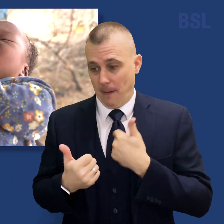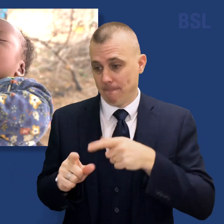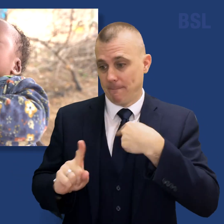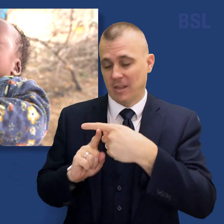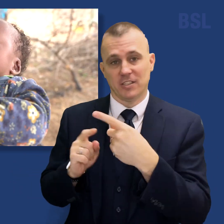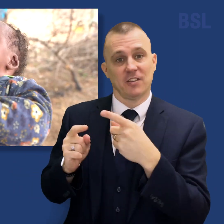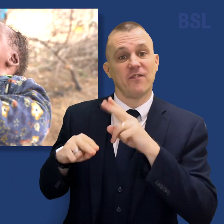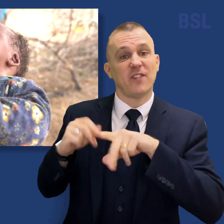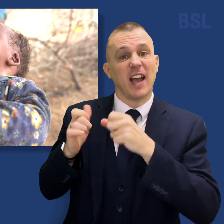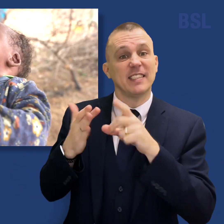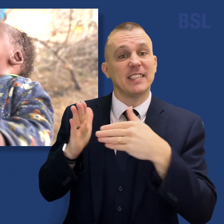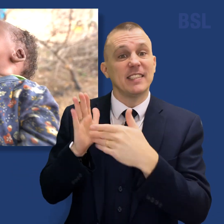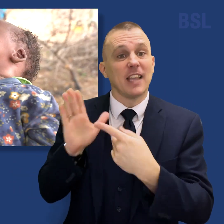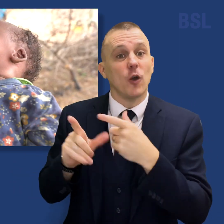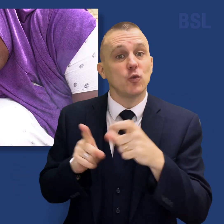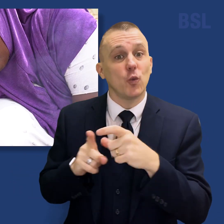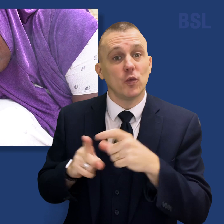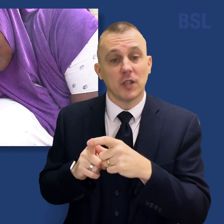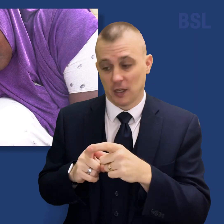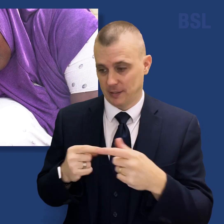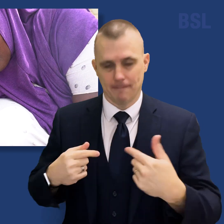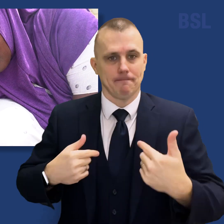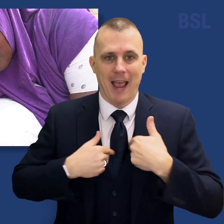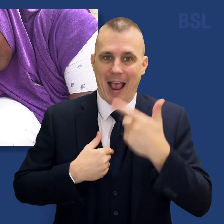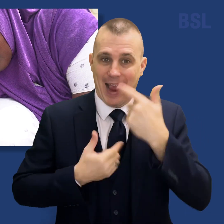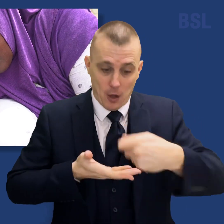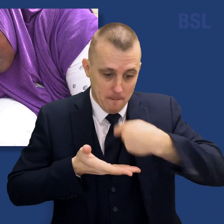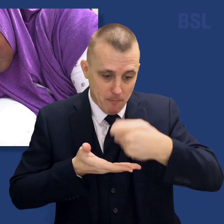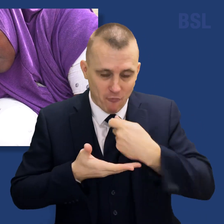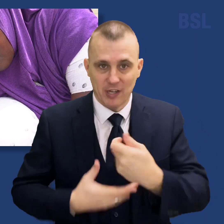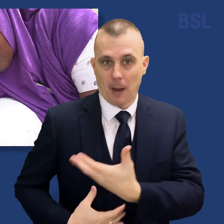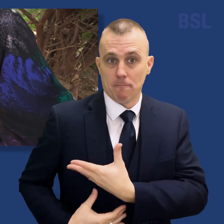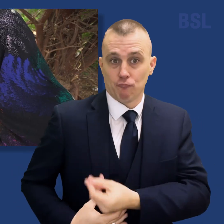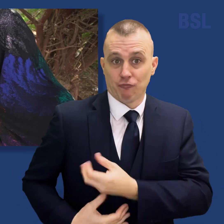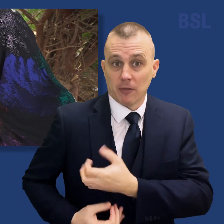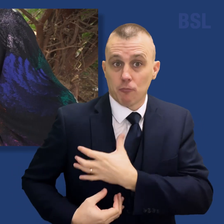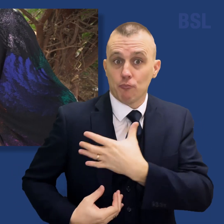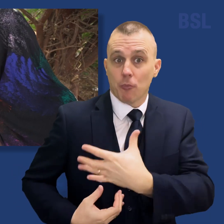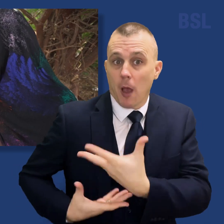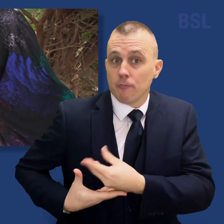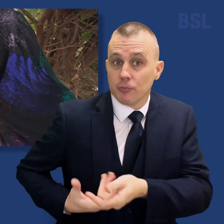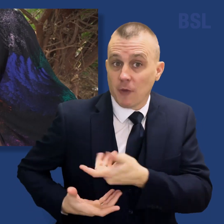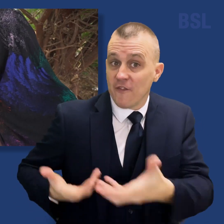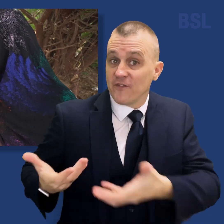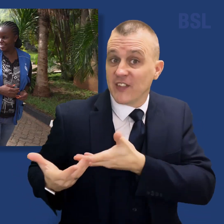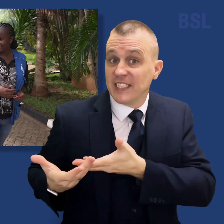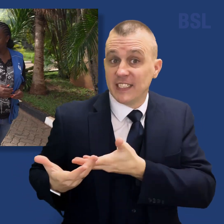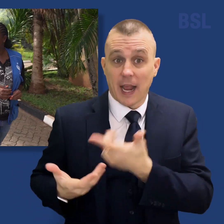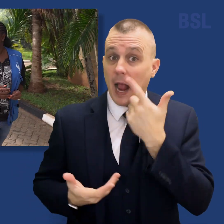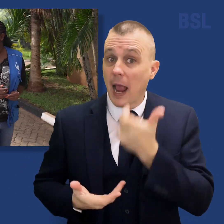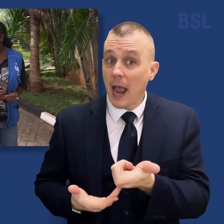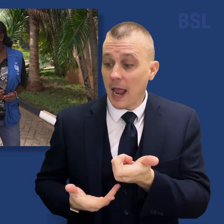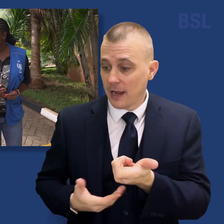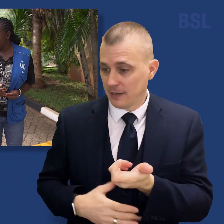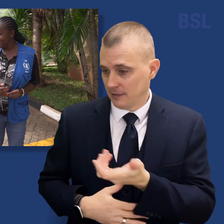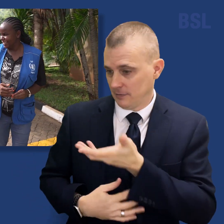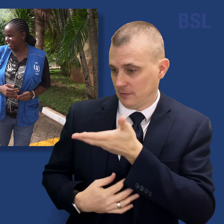Faisa. When I take the porridge, I'm able to get breast milk, which I'm able to breastfeed my baby. Shamat Warsame coordinates